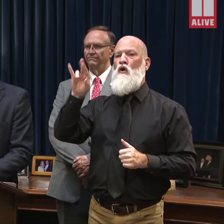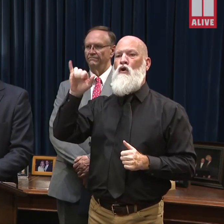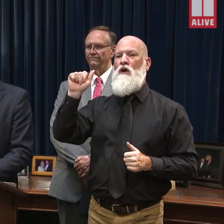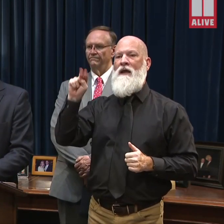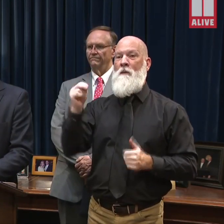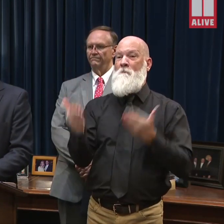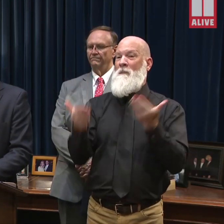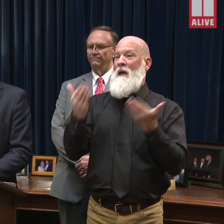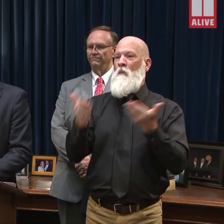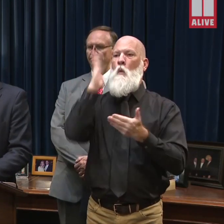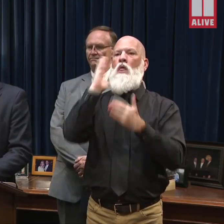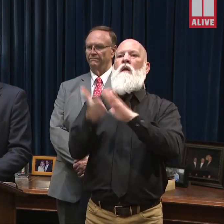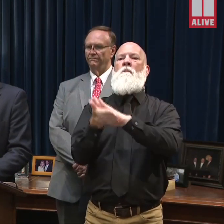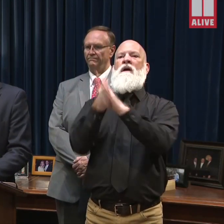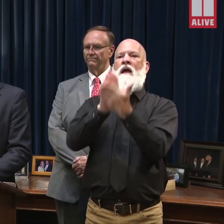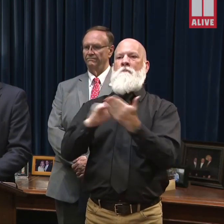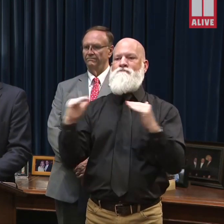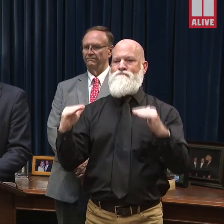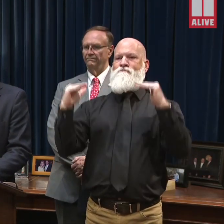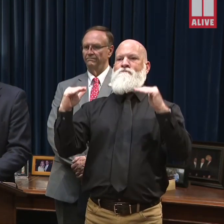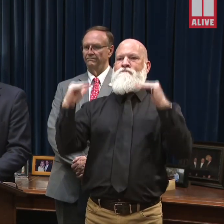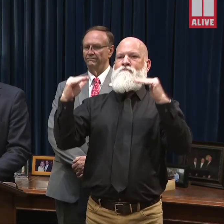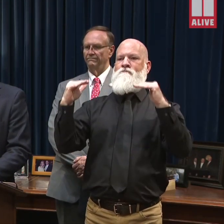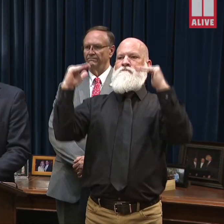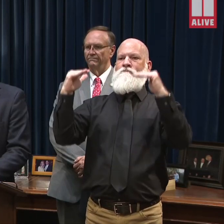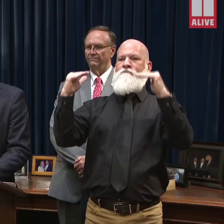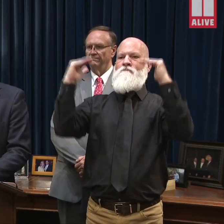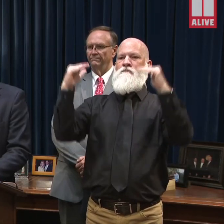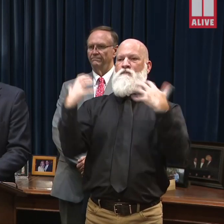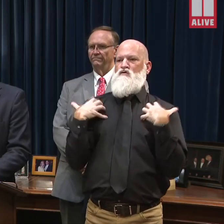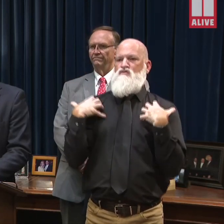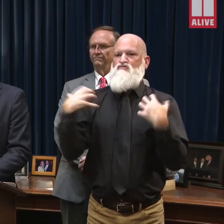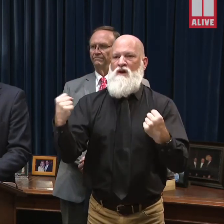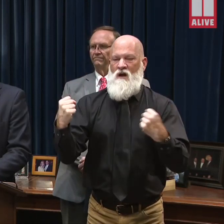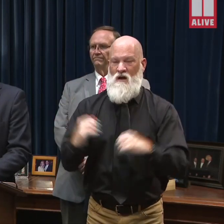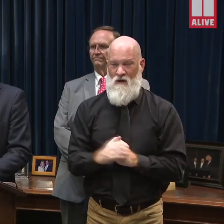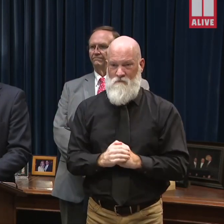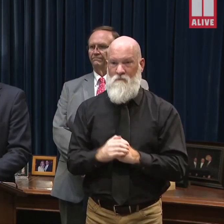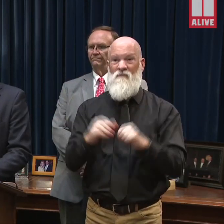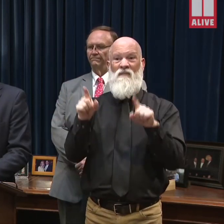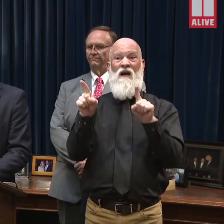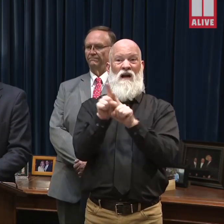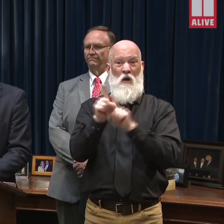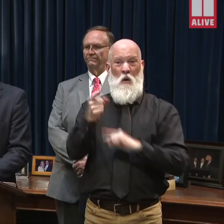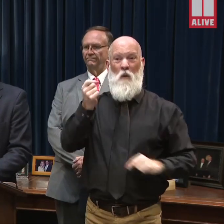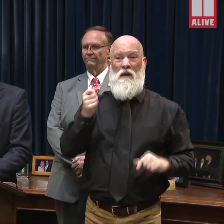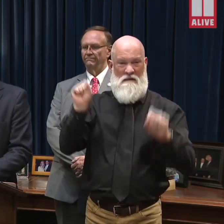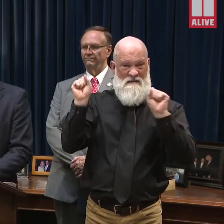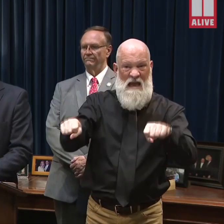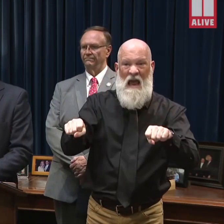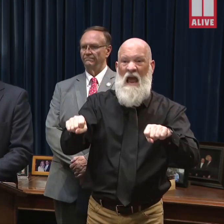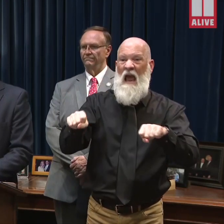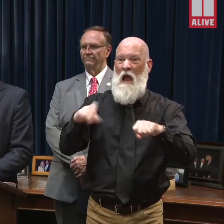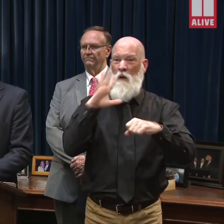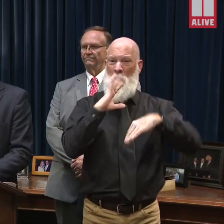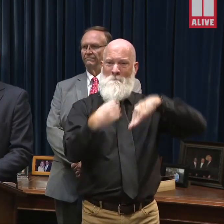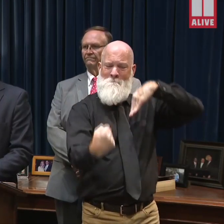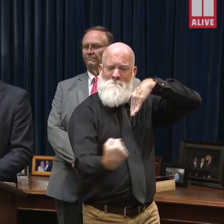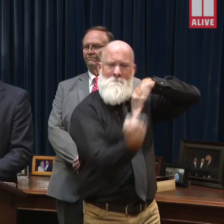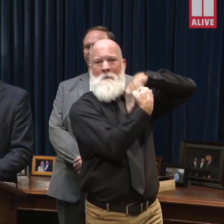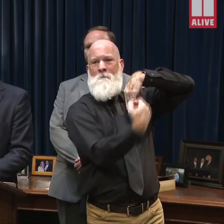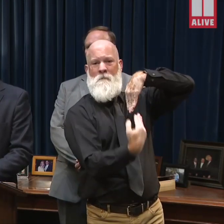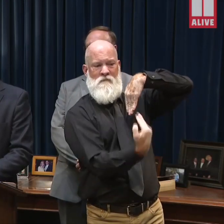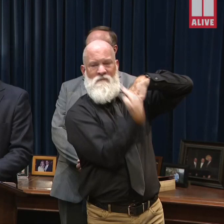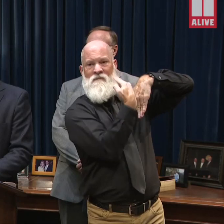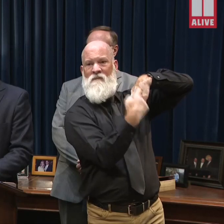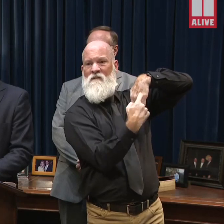along the coast of Florida, Georgia, and South Carolina. Or it could move up through Florida and then through parts of